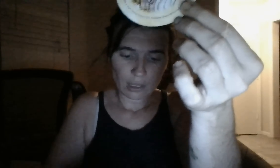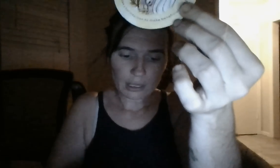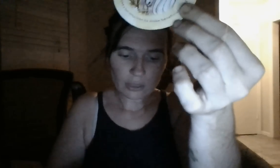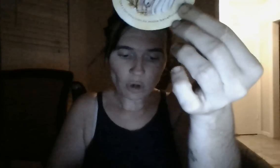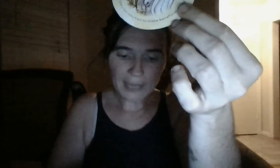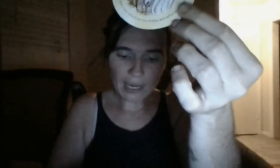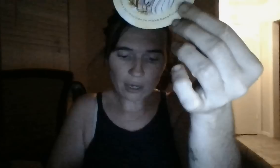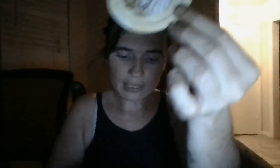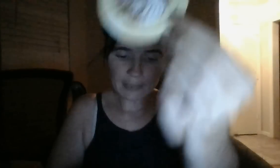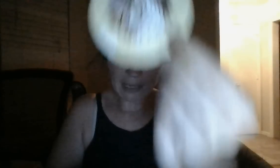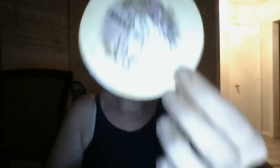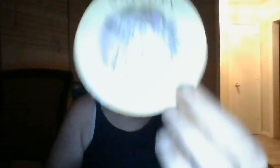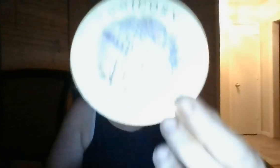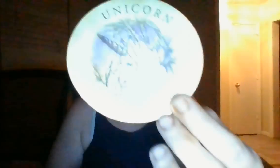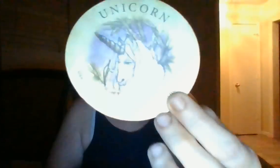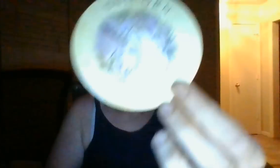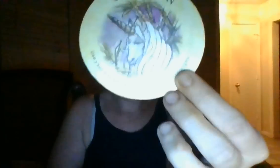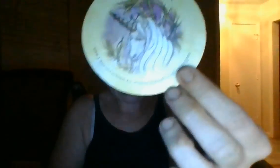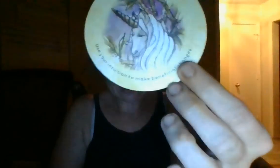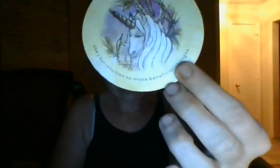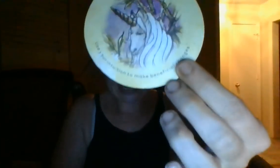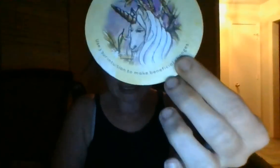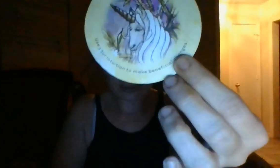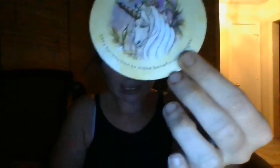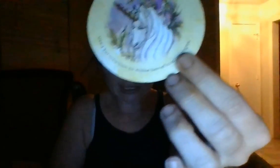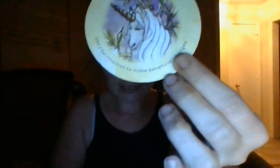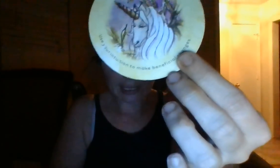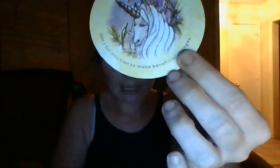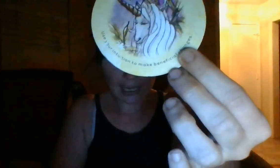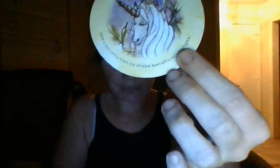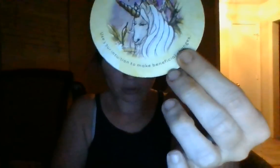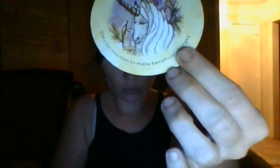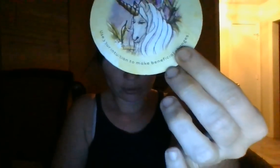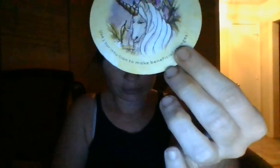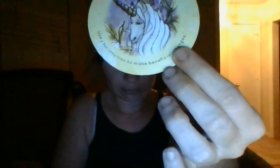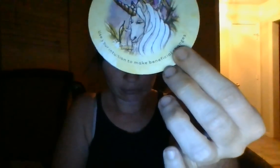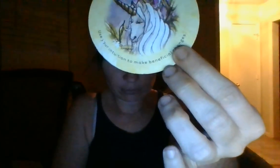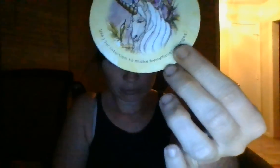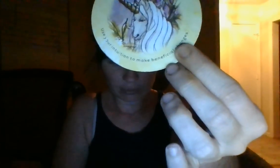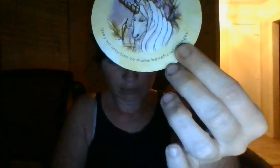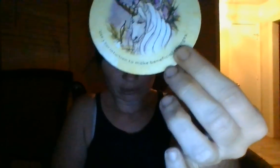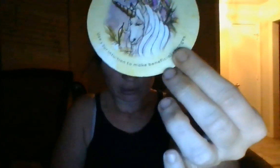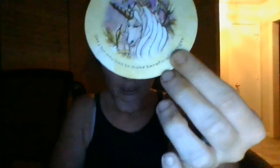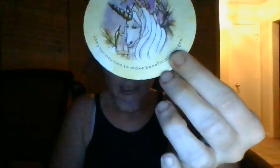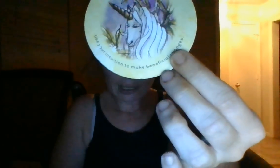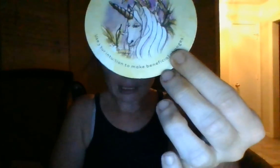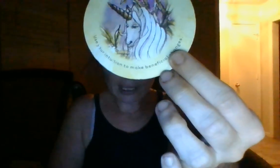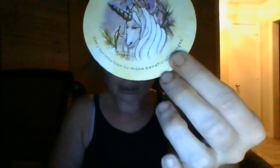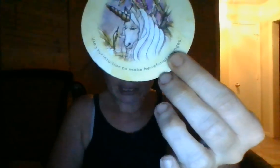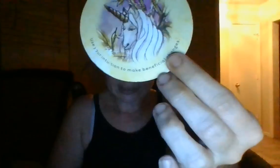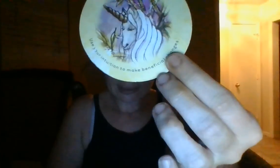A Scorpio is about to ever regret they did this in a Capricorn. And, in Aries.